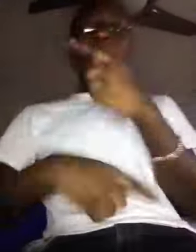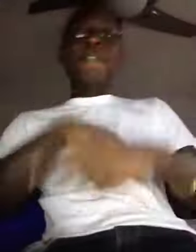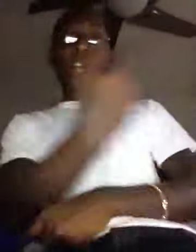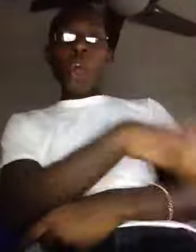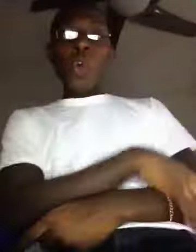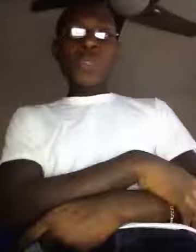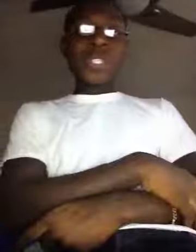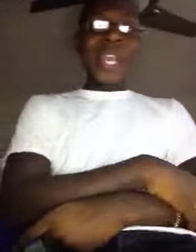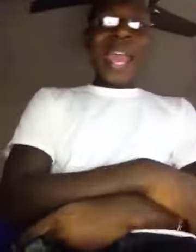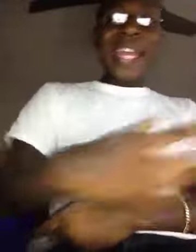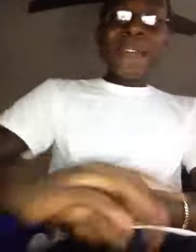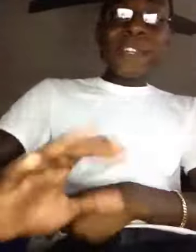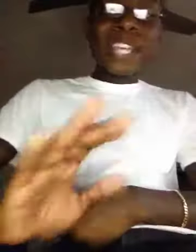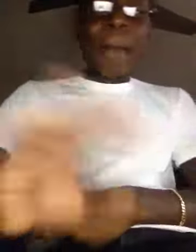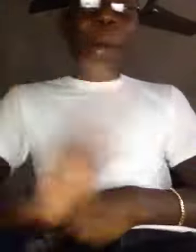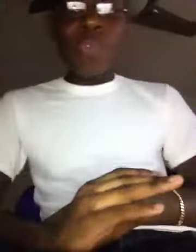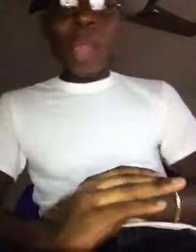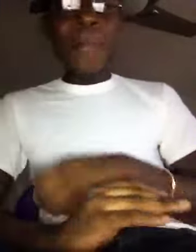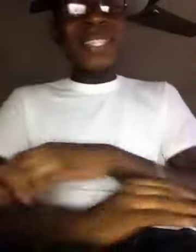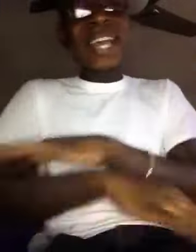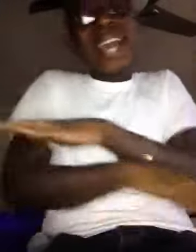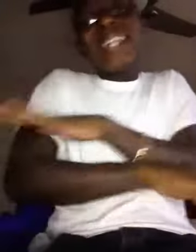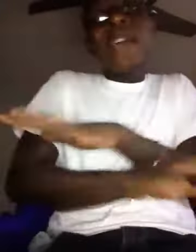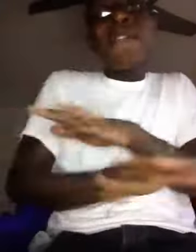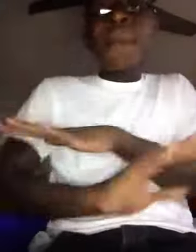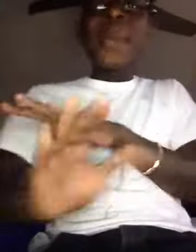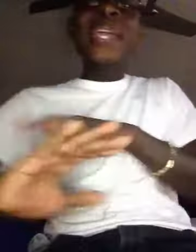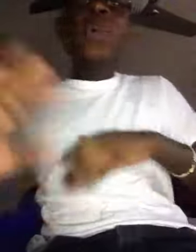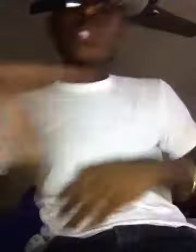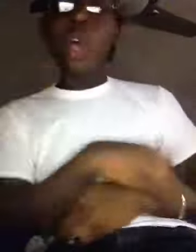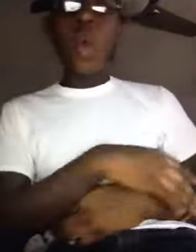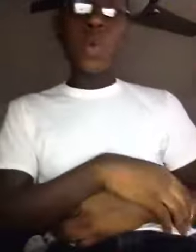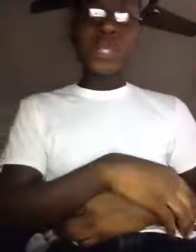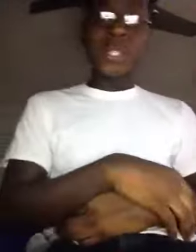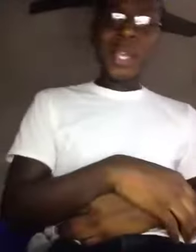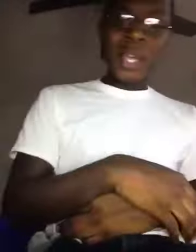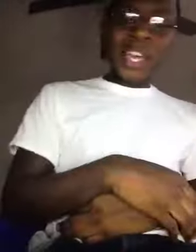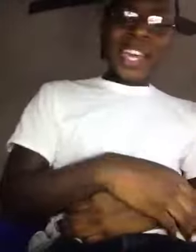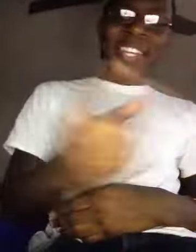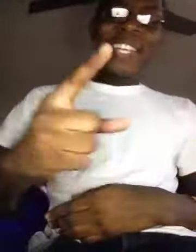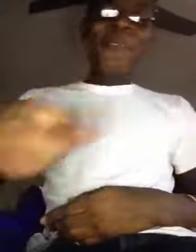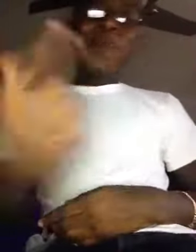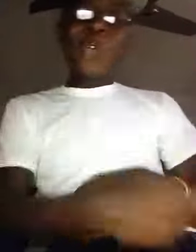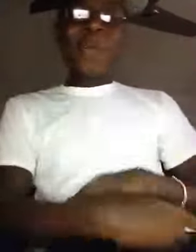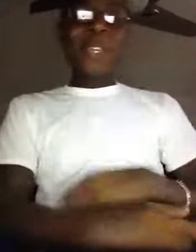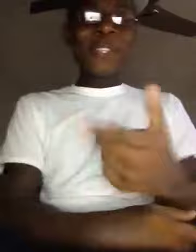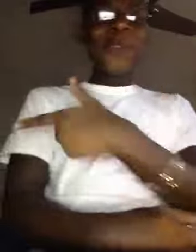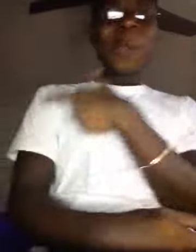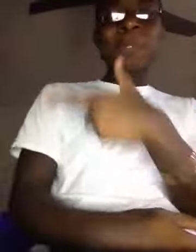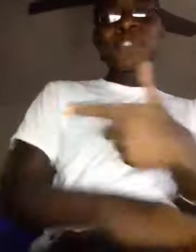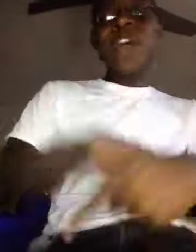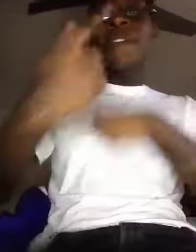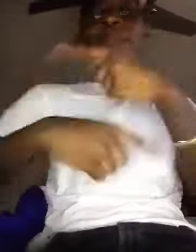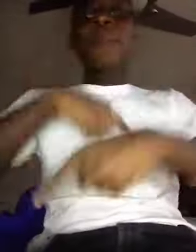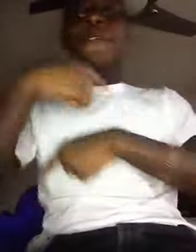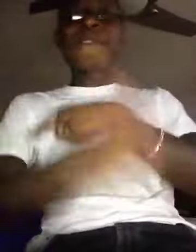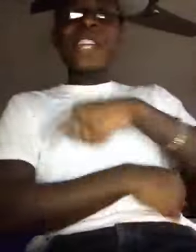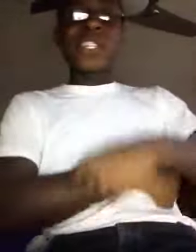for goals, and every time I rap, it's like I never pay no tolls, get with me dude, I'm striving in perfection,